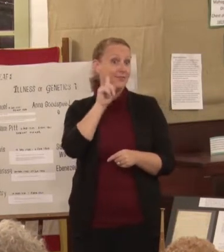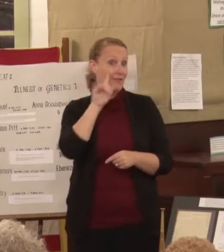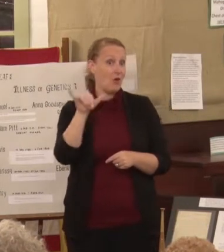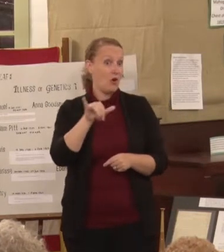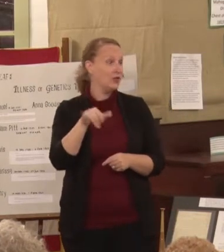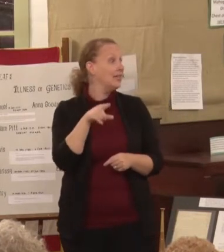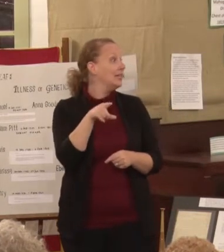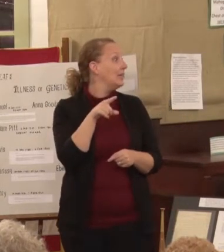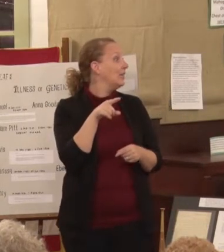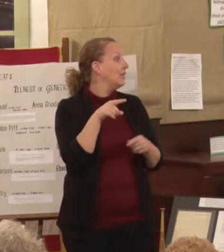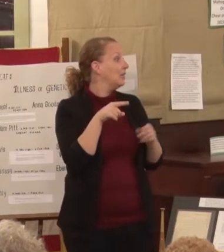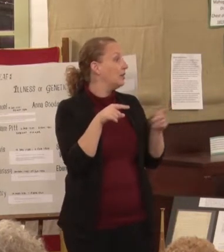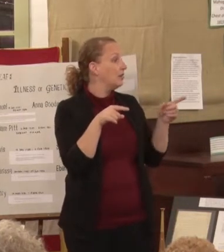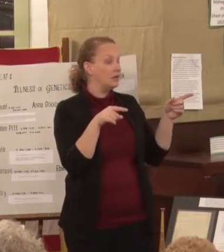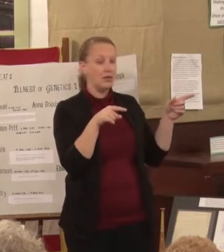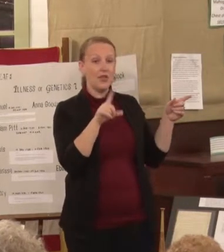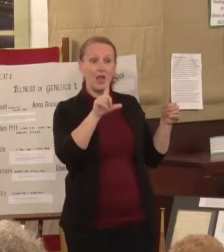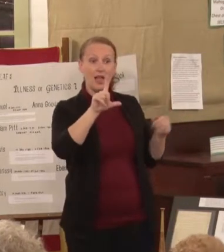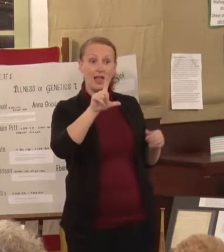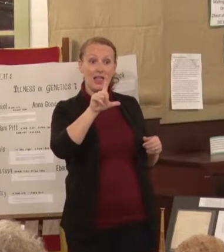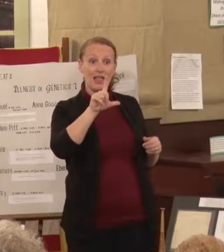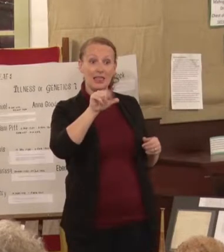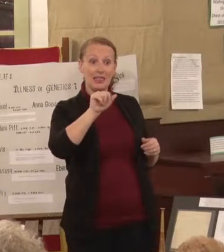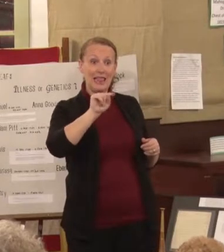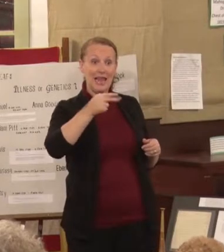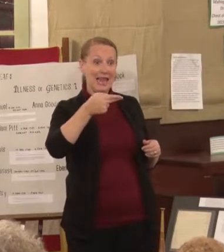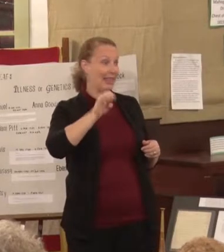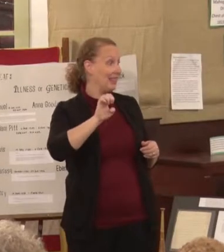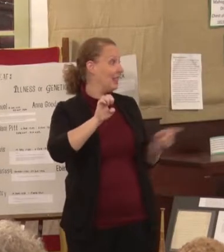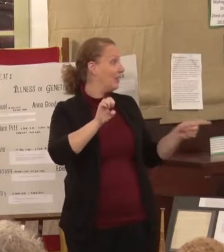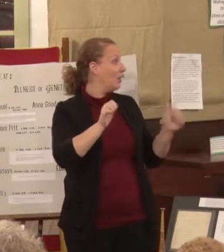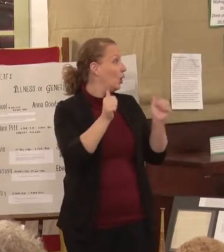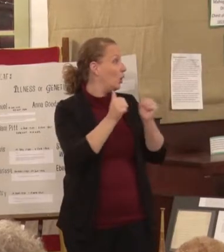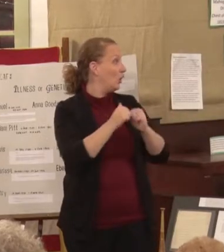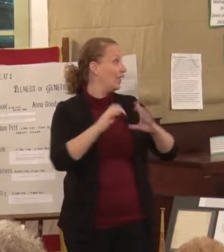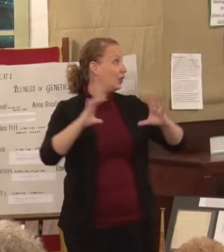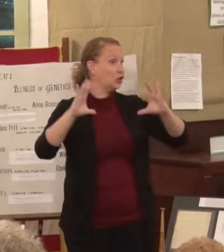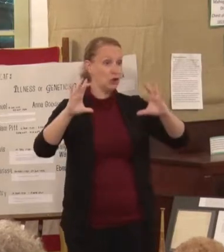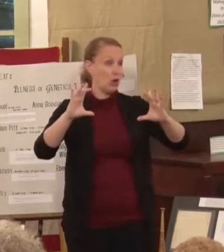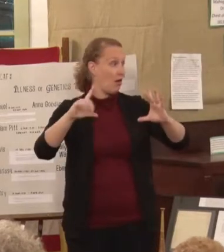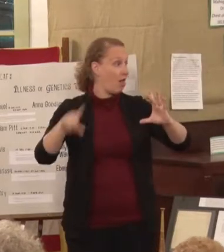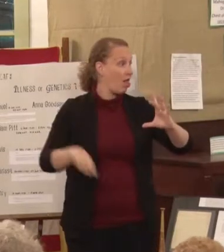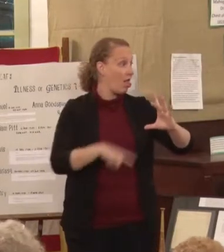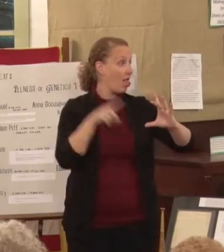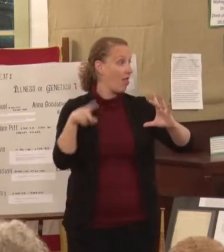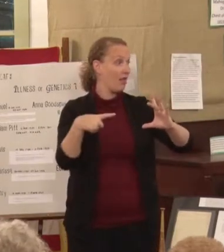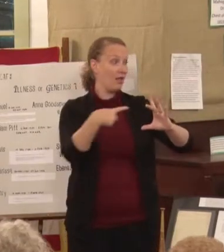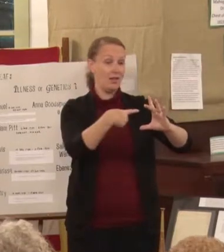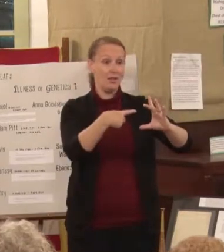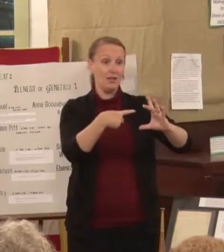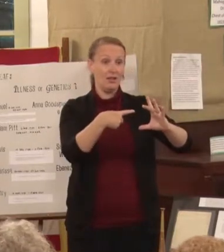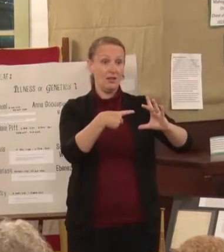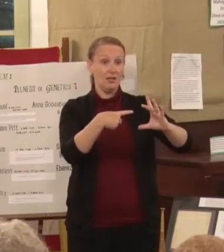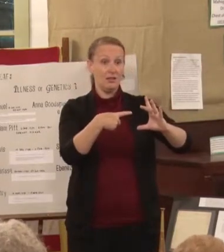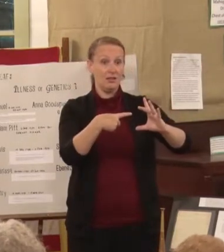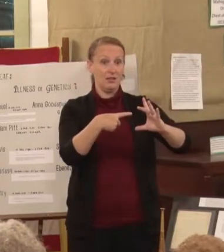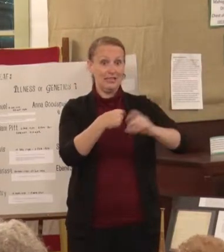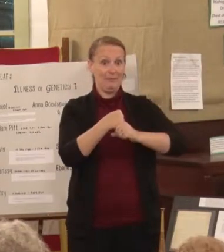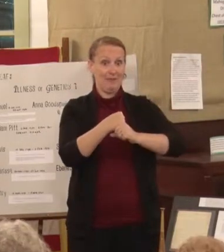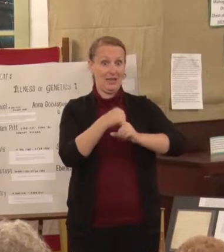over on that side of the room. It's the one with the big circle on it. And we set it up along the